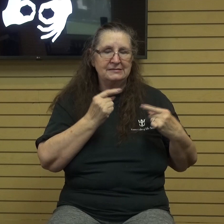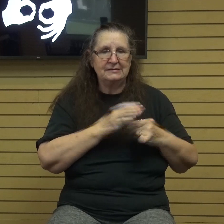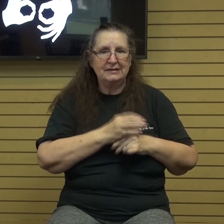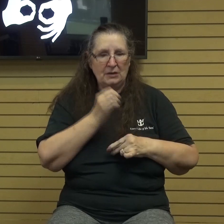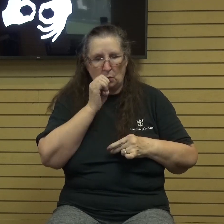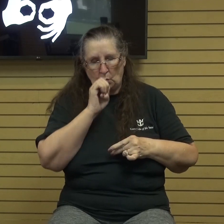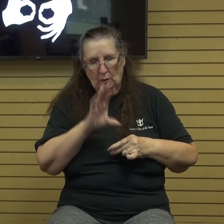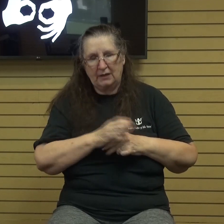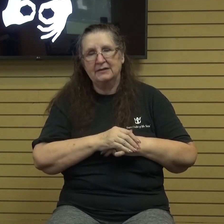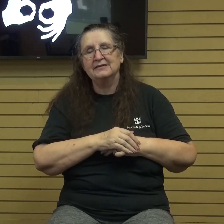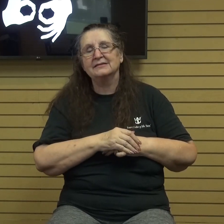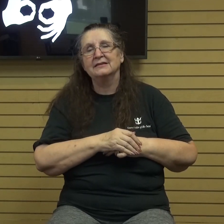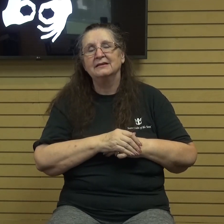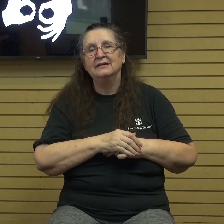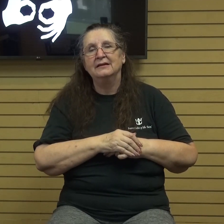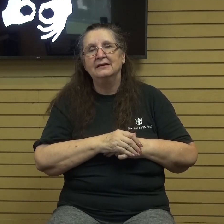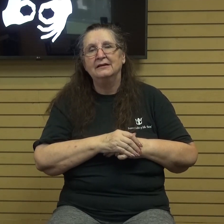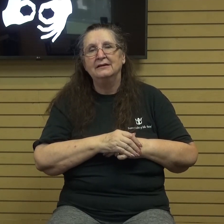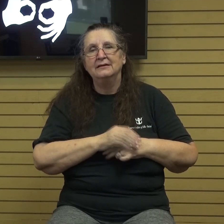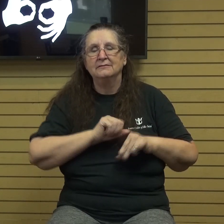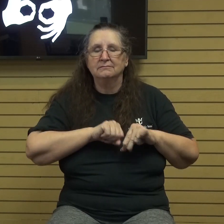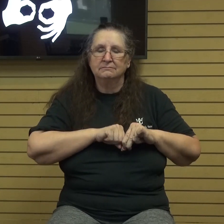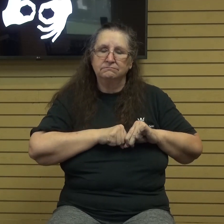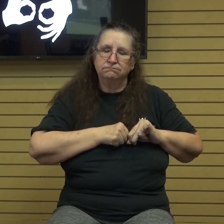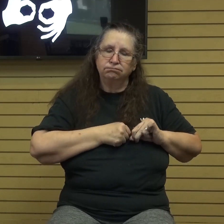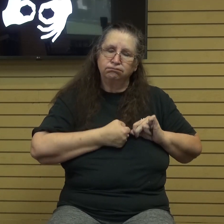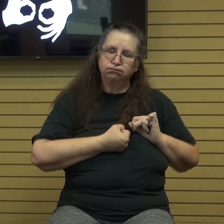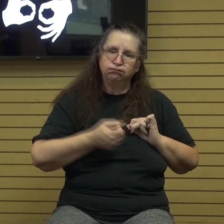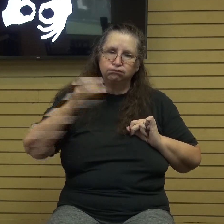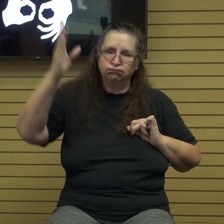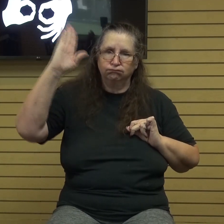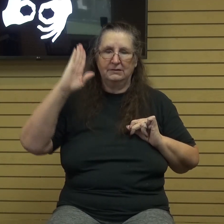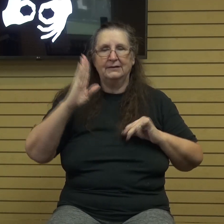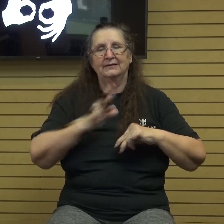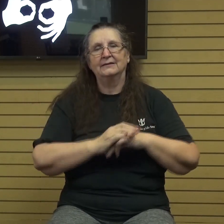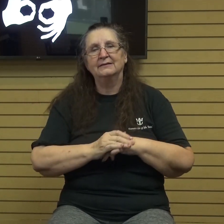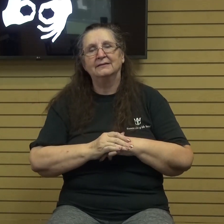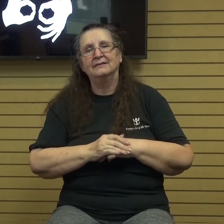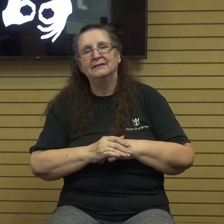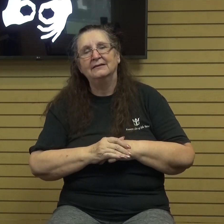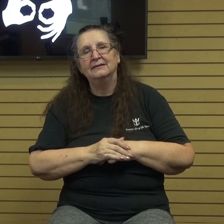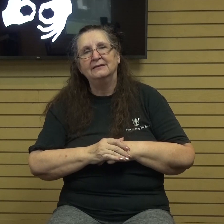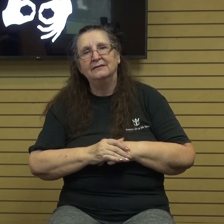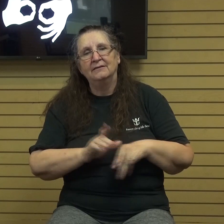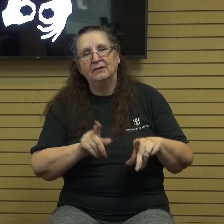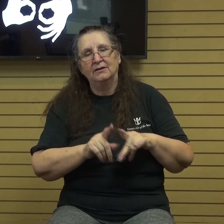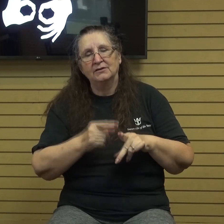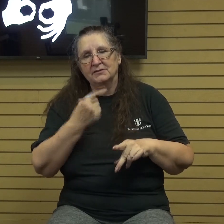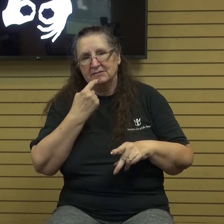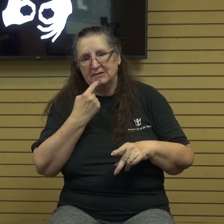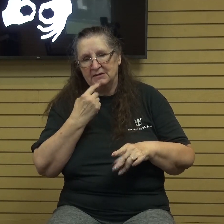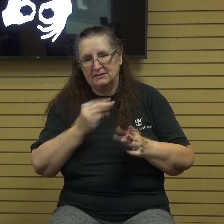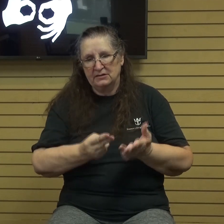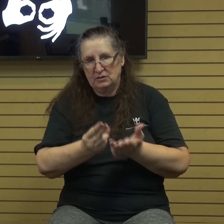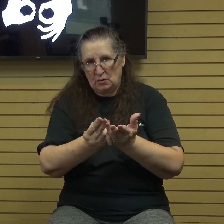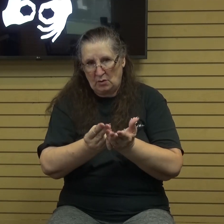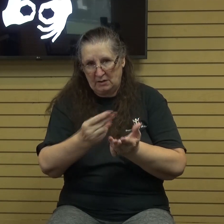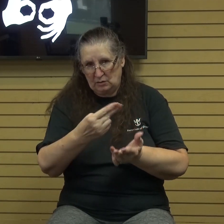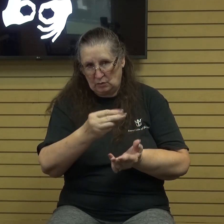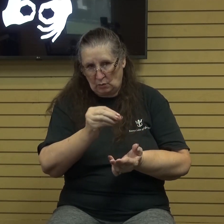we are told that it grieved God's heart. We are also told that Noah, who